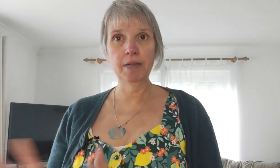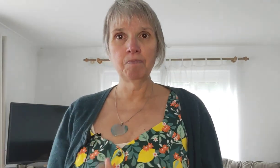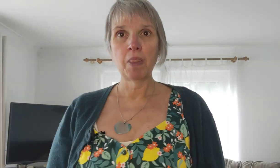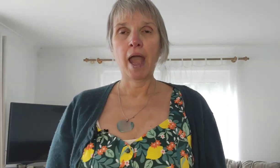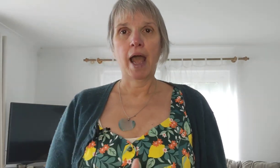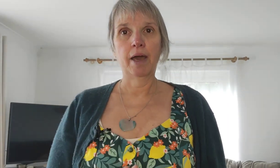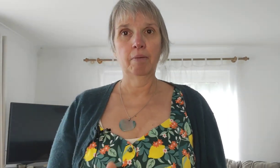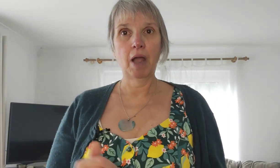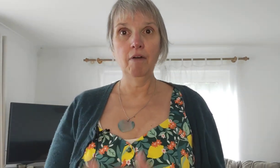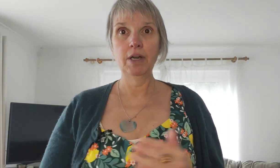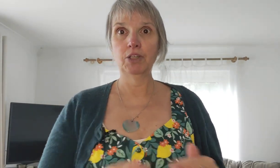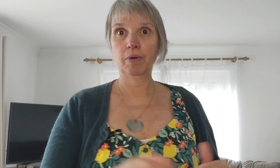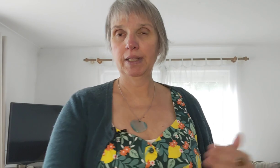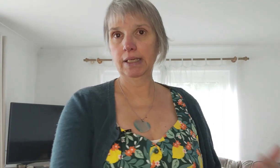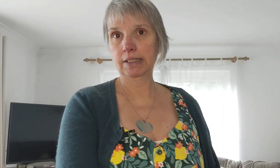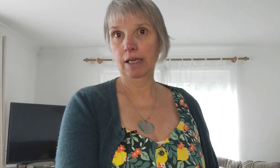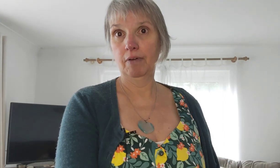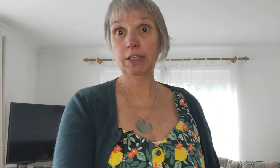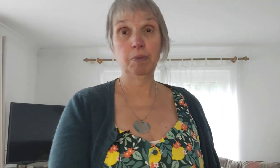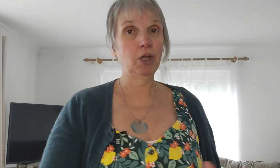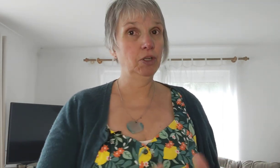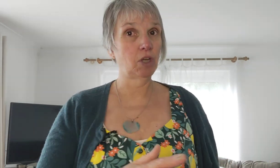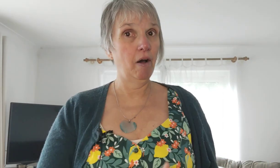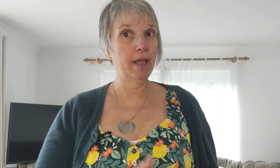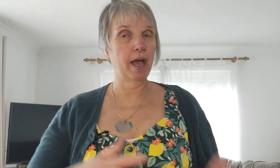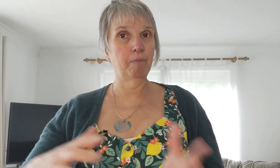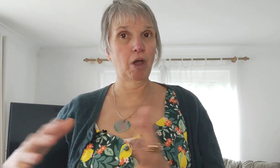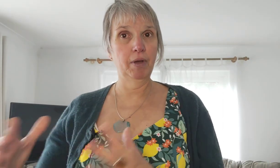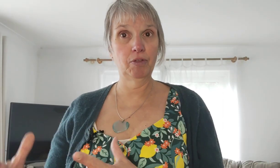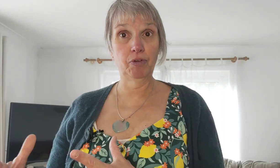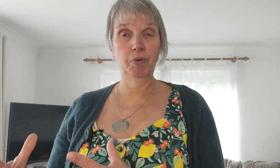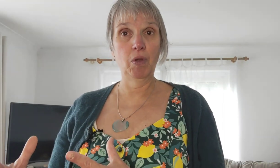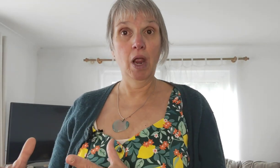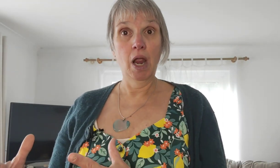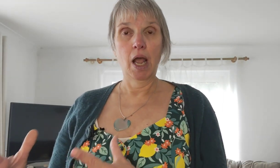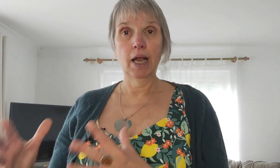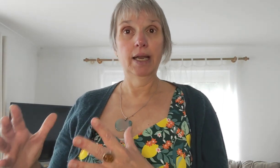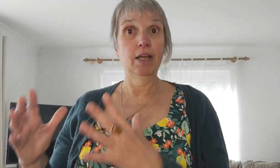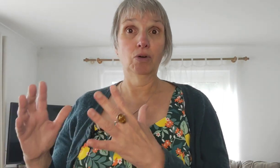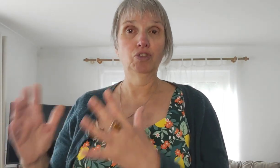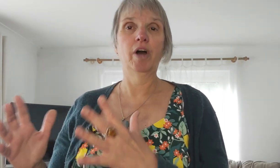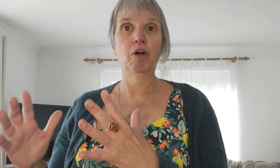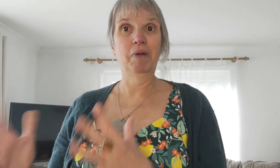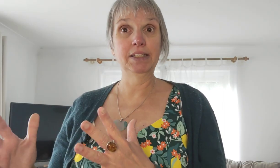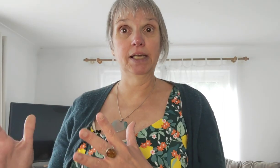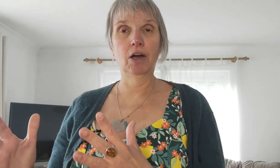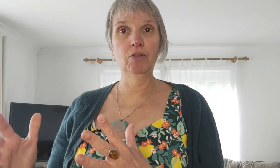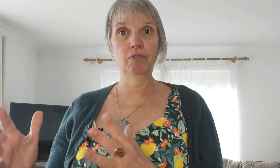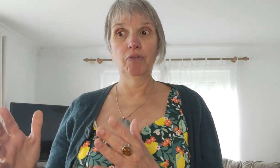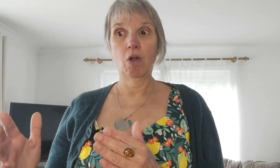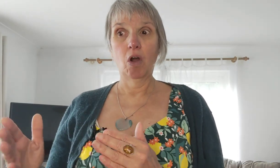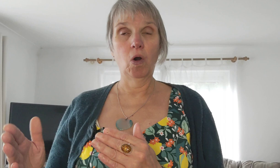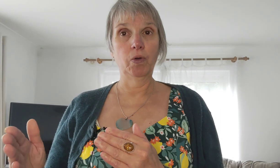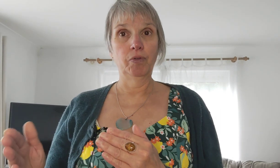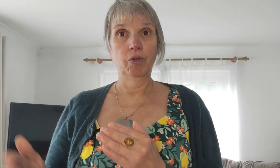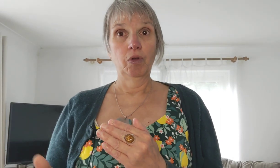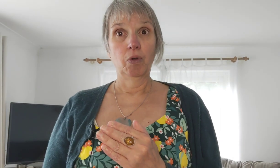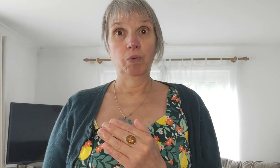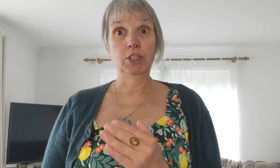and i'm currently doing this series because i am going through a clinical trial myself on which